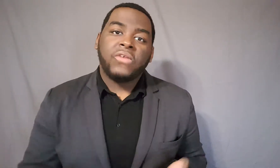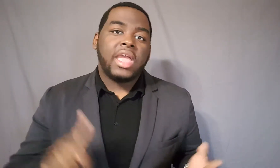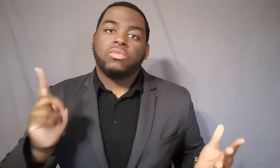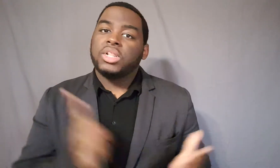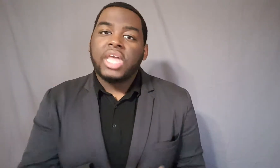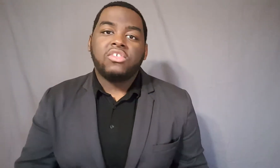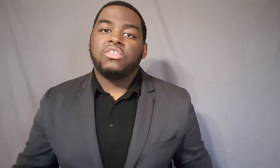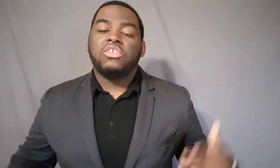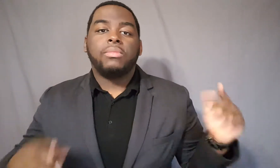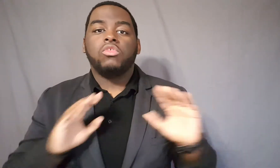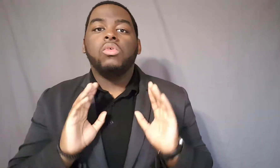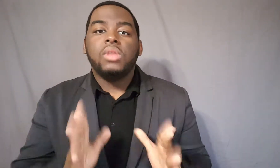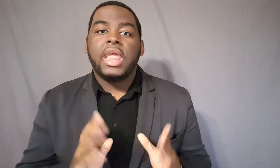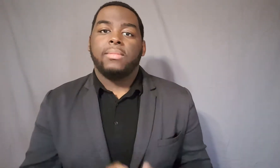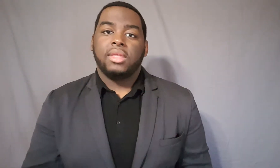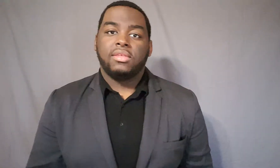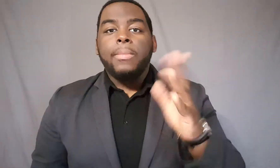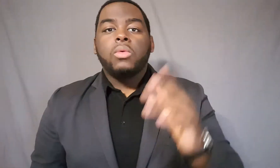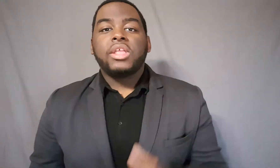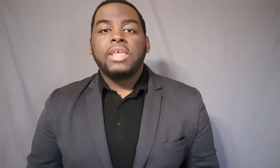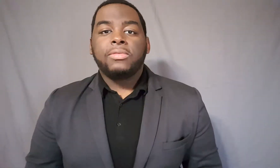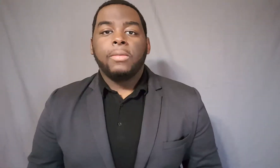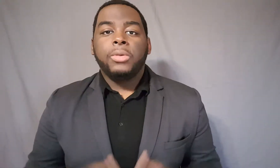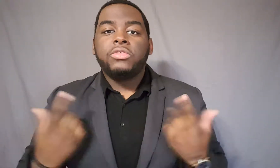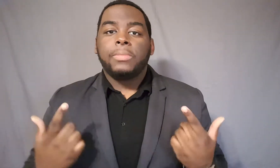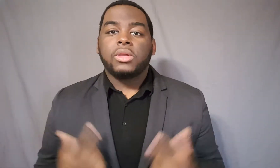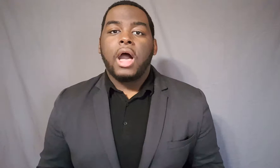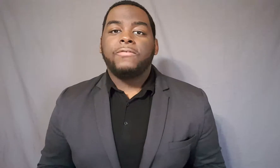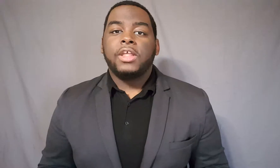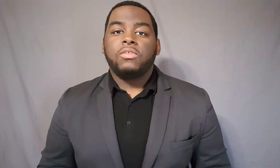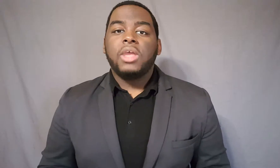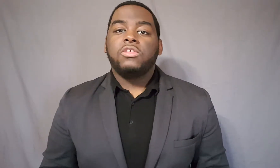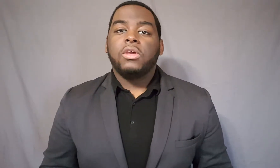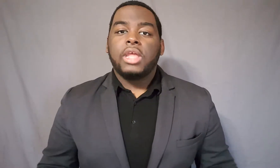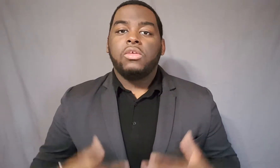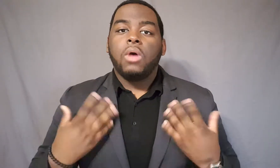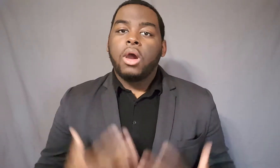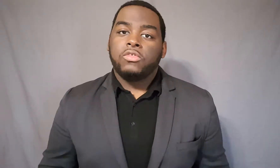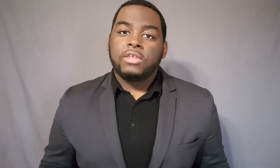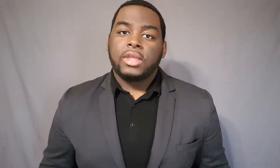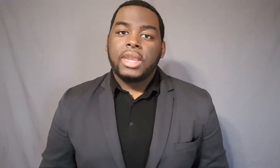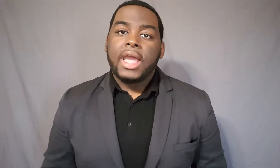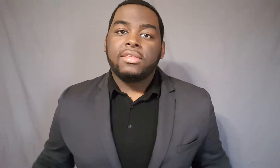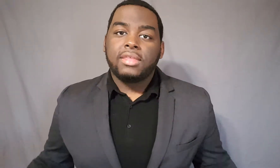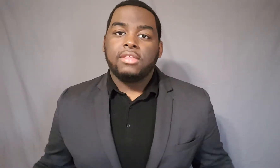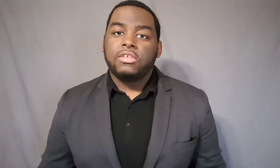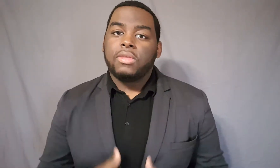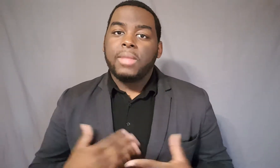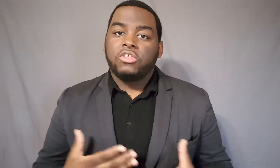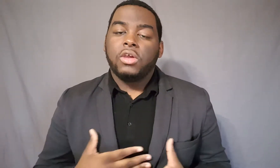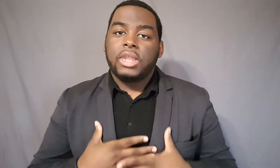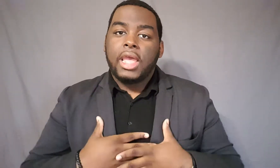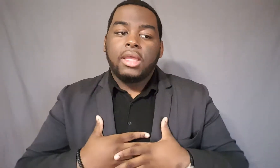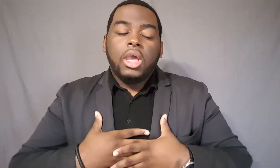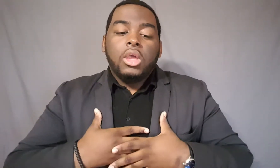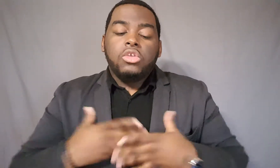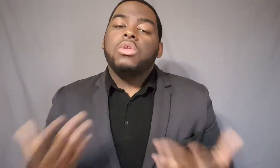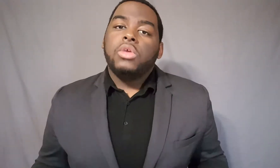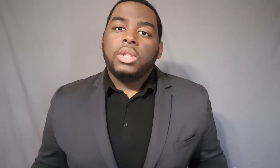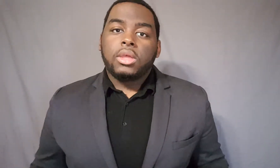friends, relationships, you name it. A couple quick tips to boost up your confidence. Make sure that you are dressing nice just to make sure that you know you look